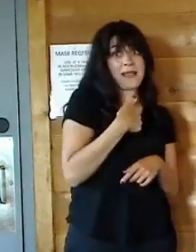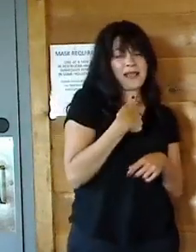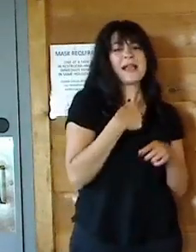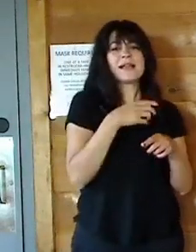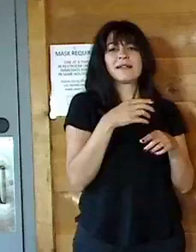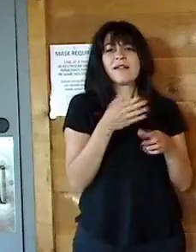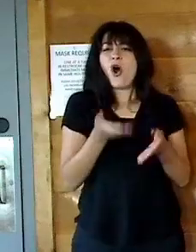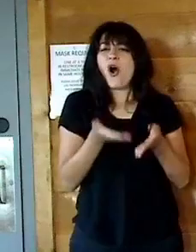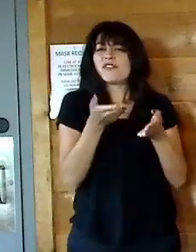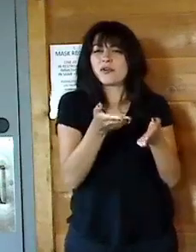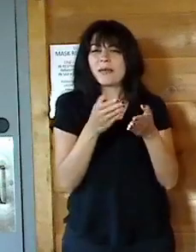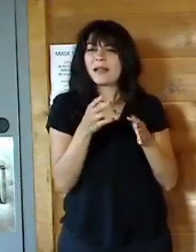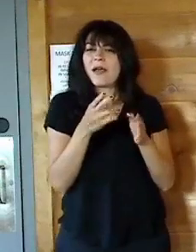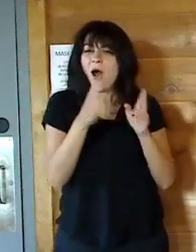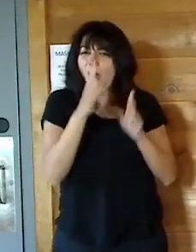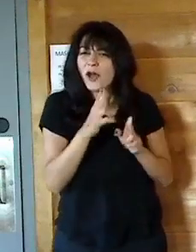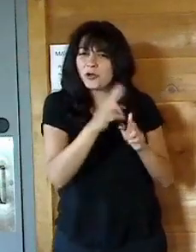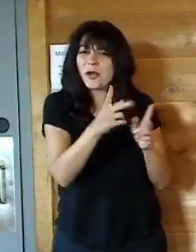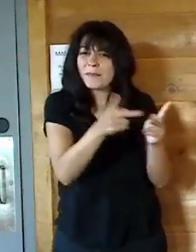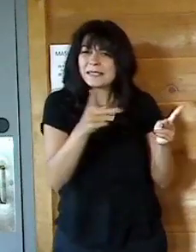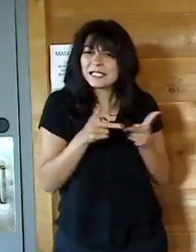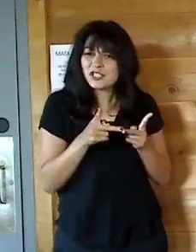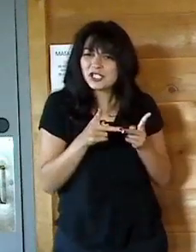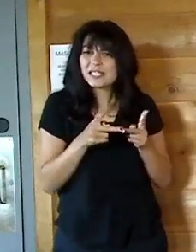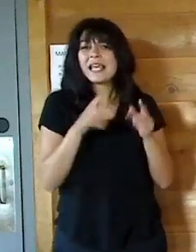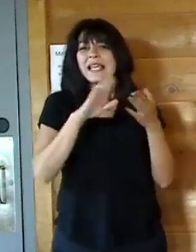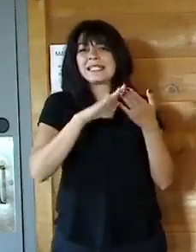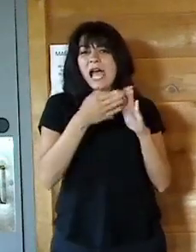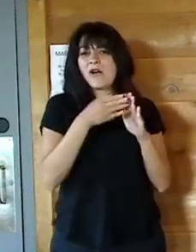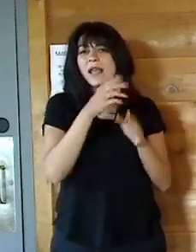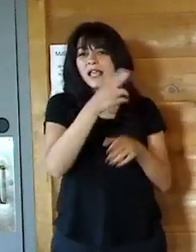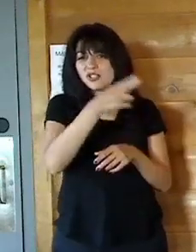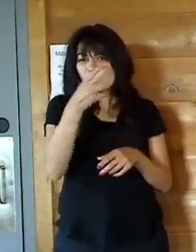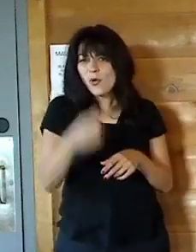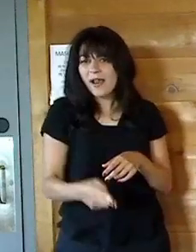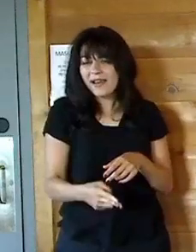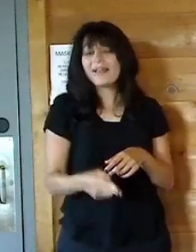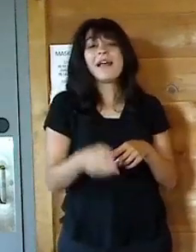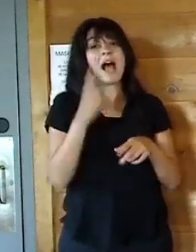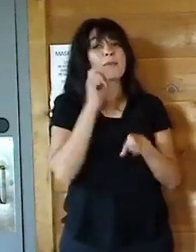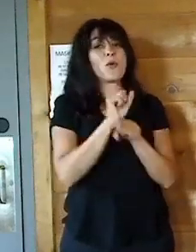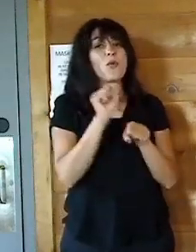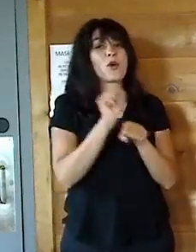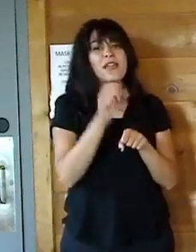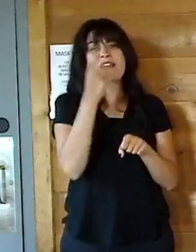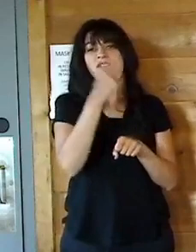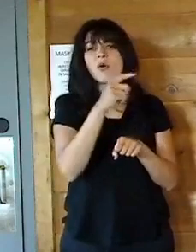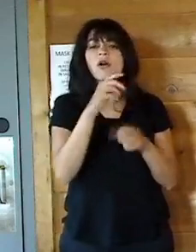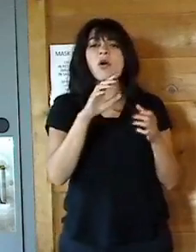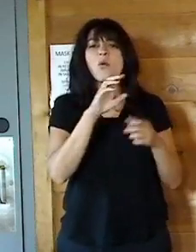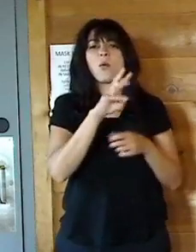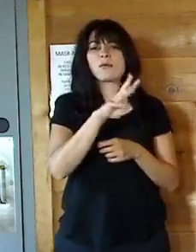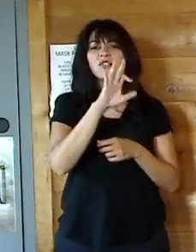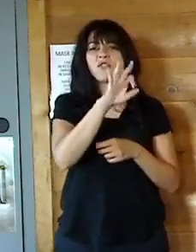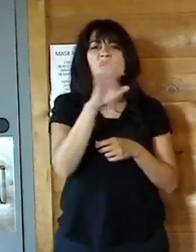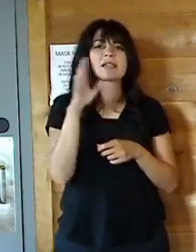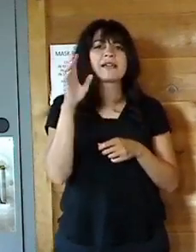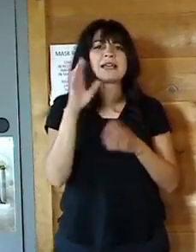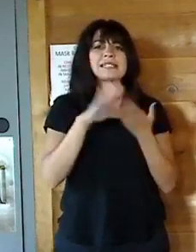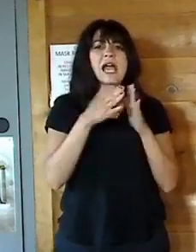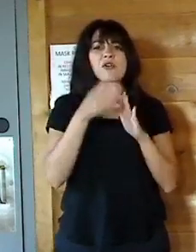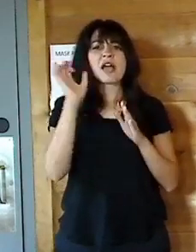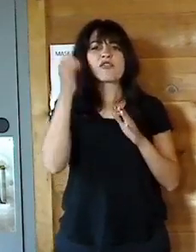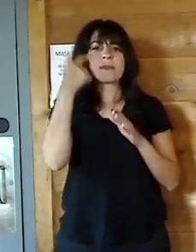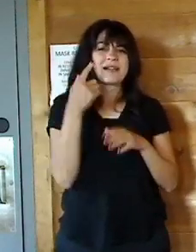position within the office of the town historian in my office in town hall. And I've been working for the Wappinger town government for nine years now